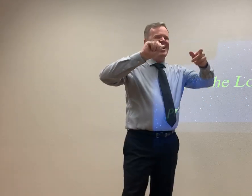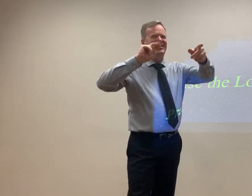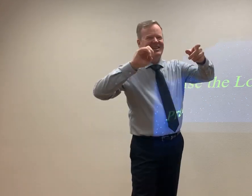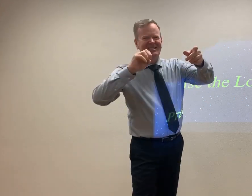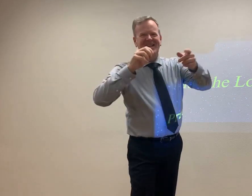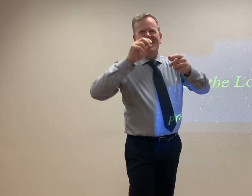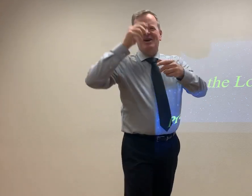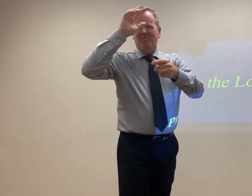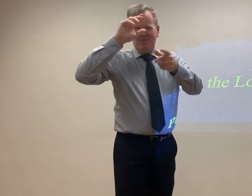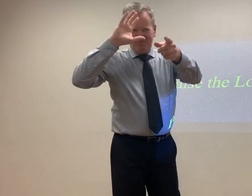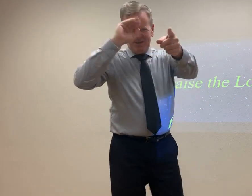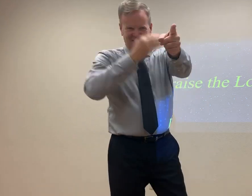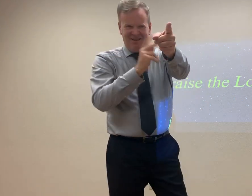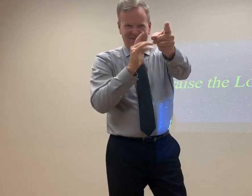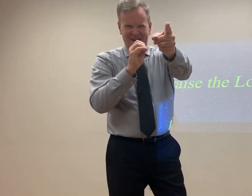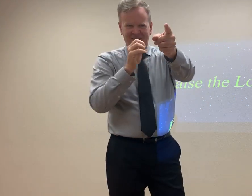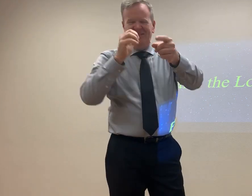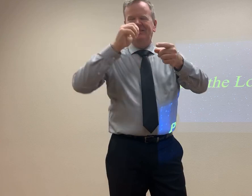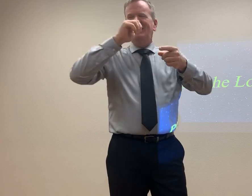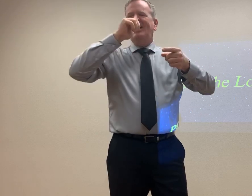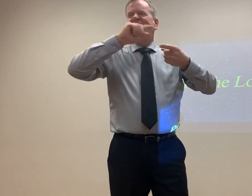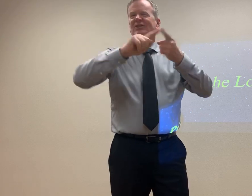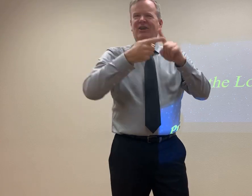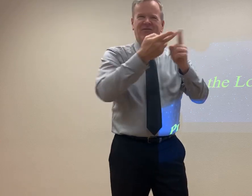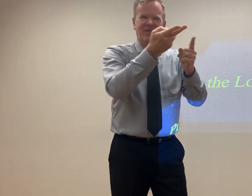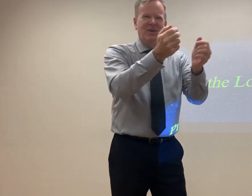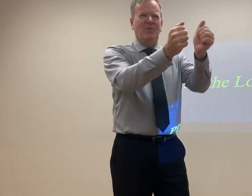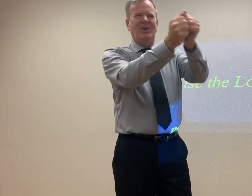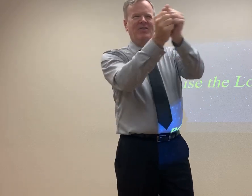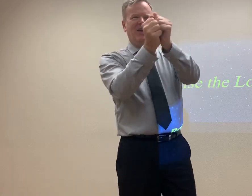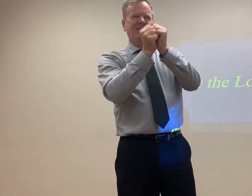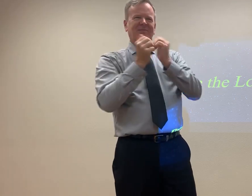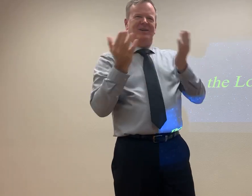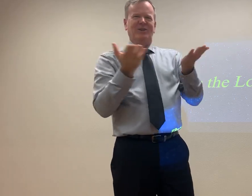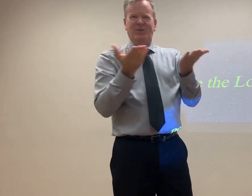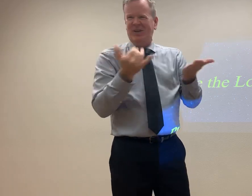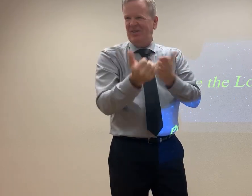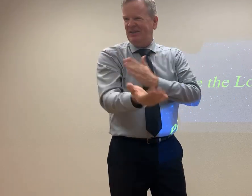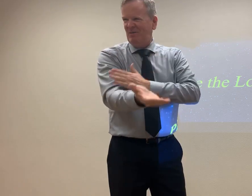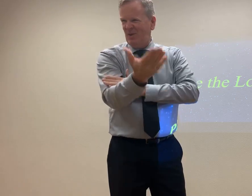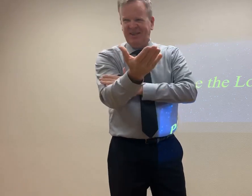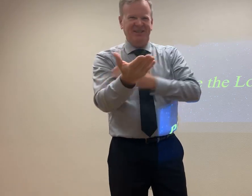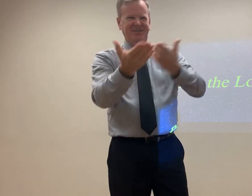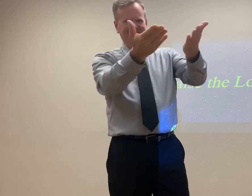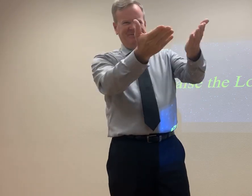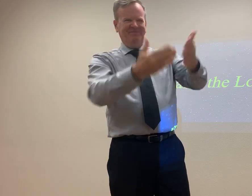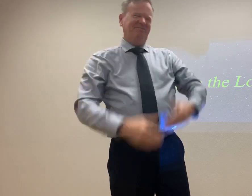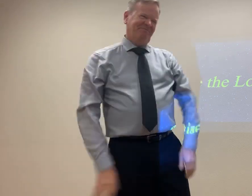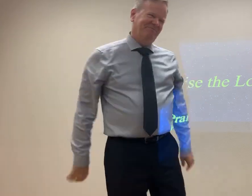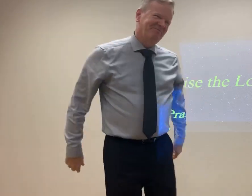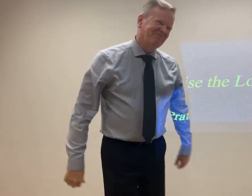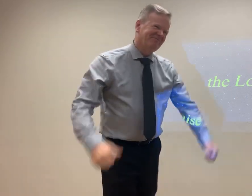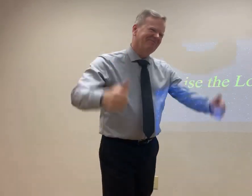And Angela's here. My son, Kyle, his girlfriend is here. She's with us here, too, this morning. Good.